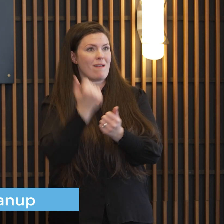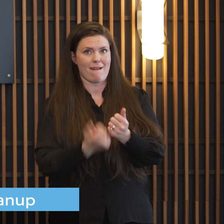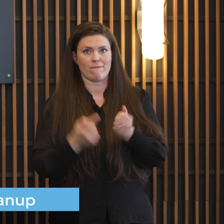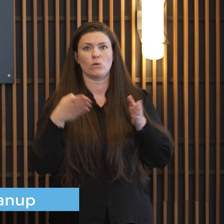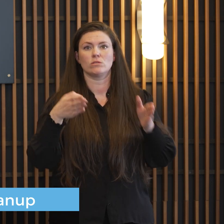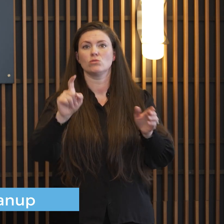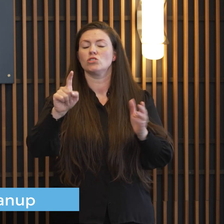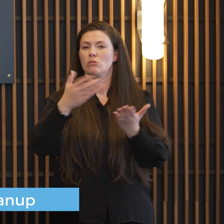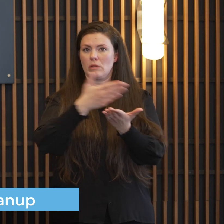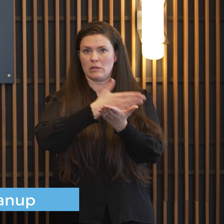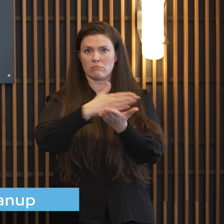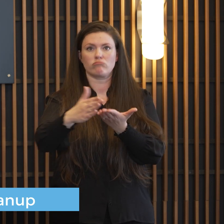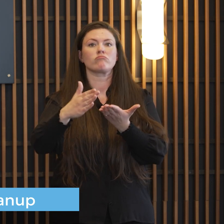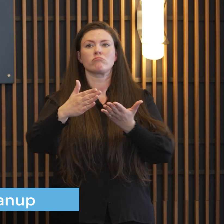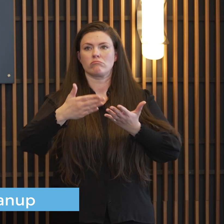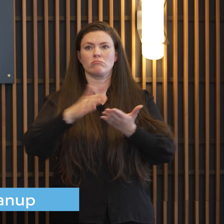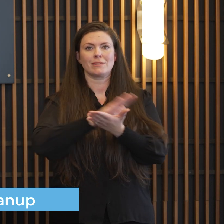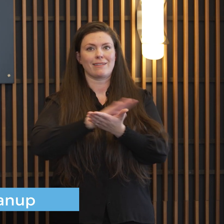and in the meantime